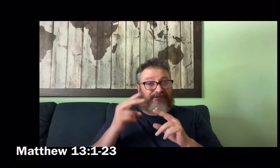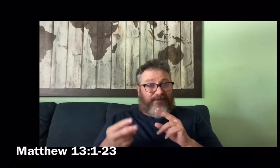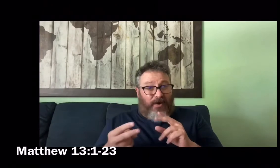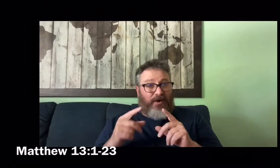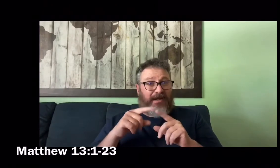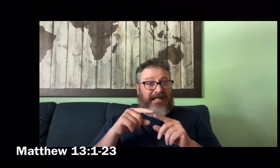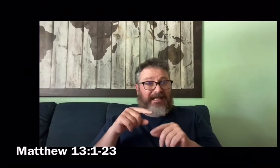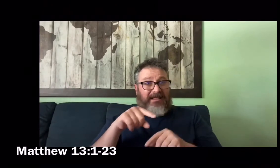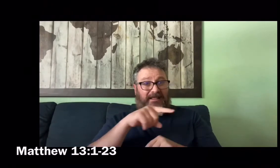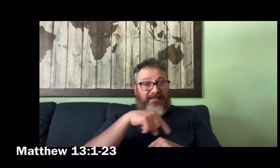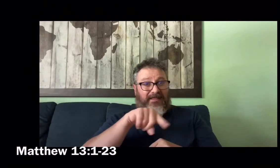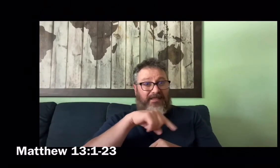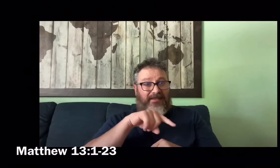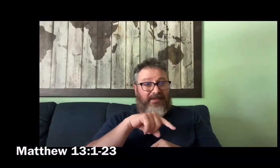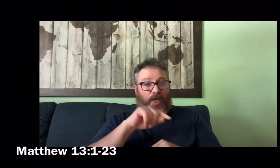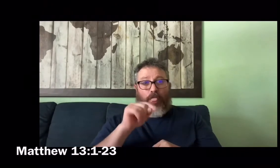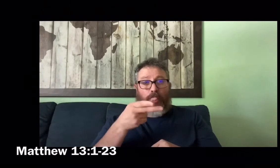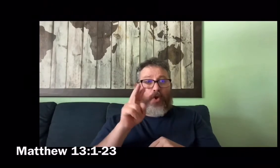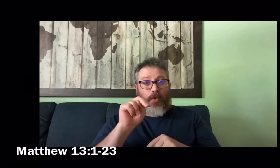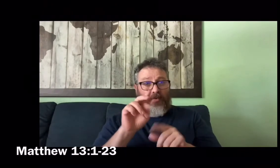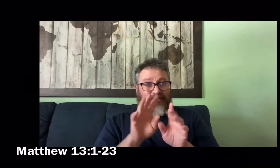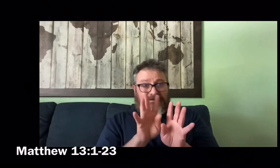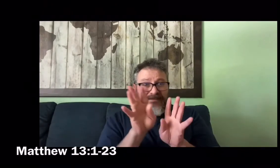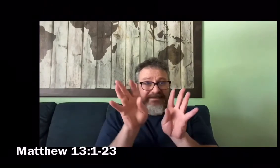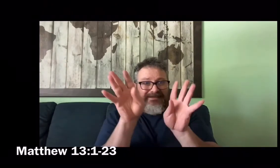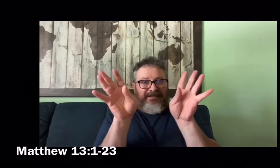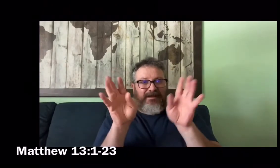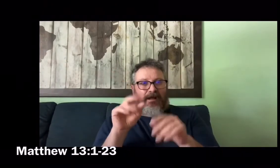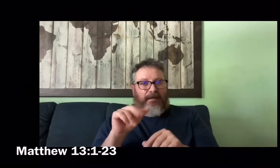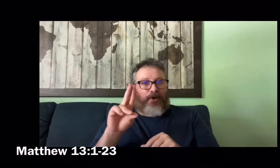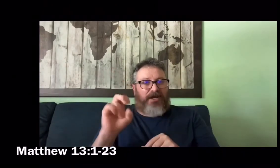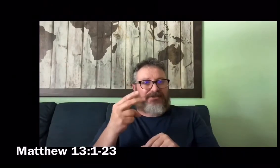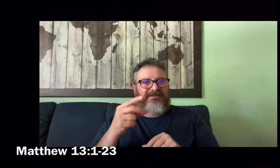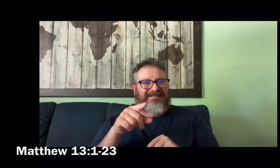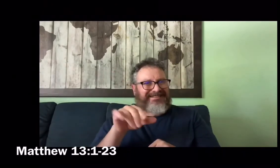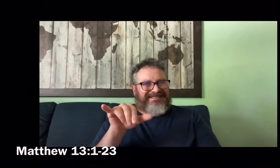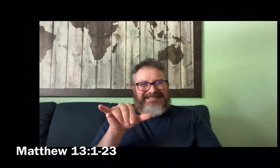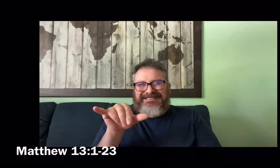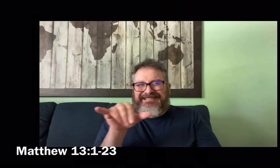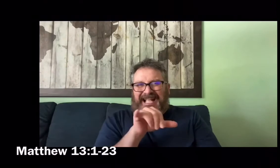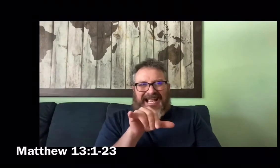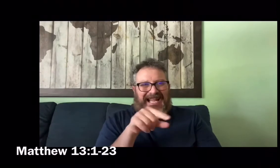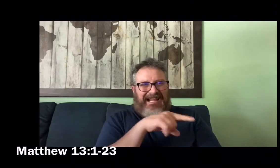The seed sown among thorns is the one who hears the word